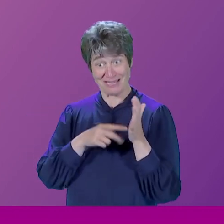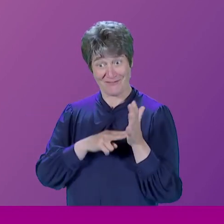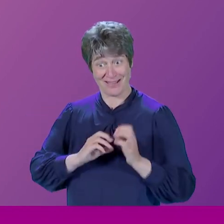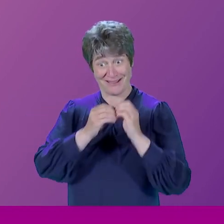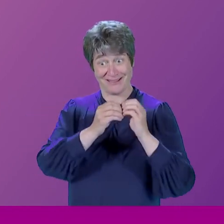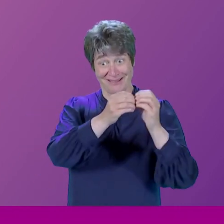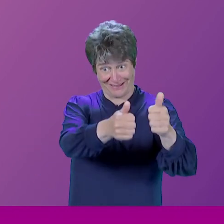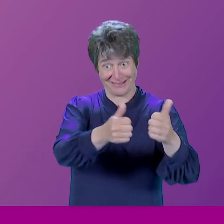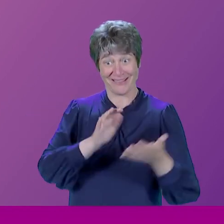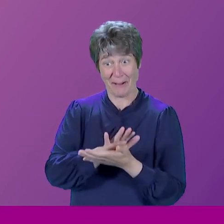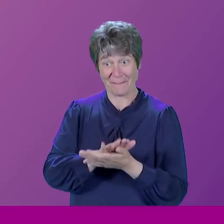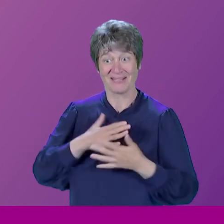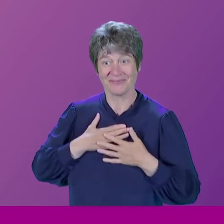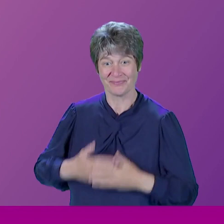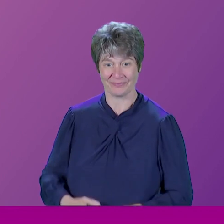Yes?